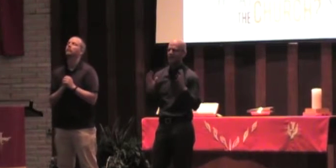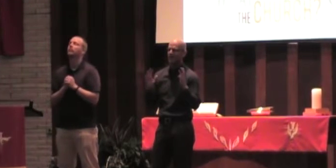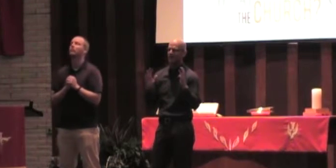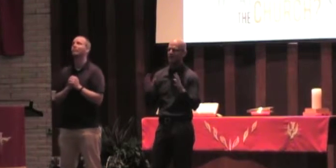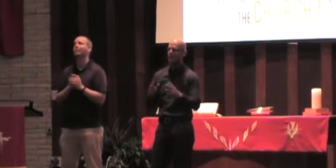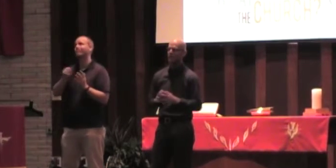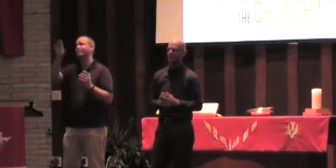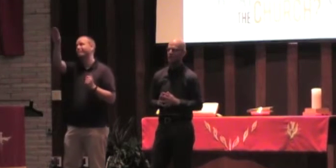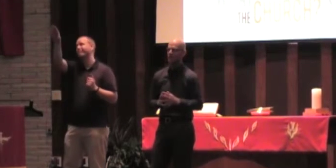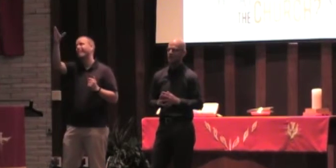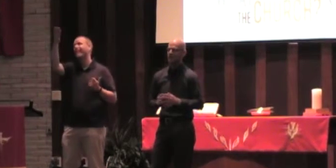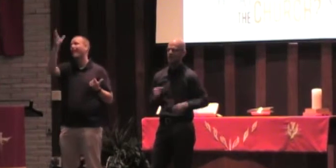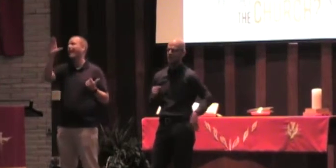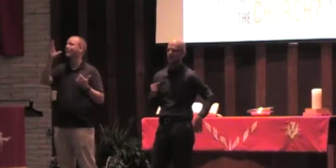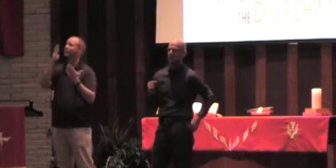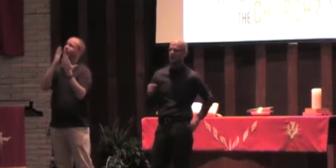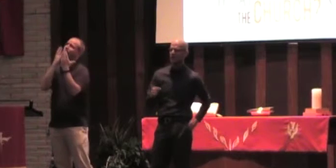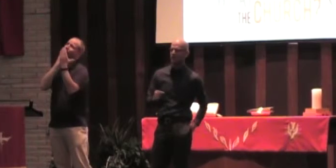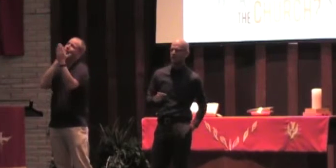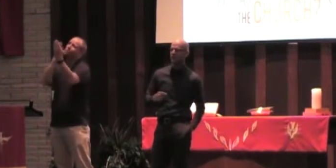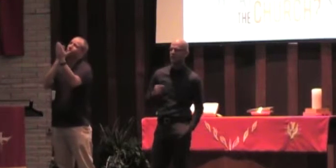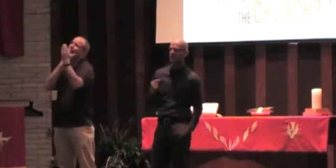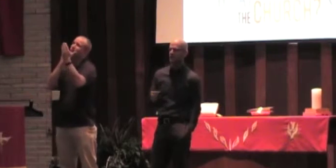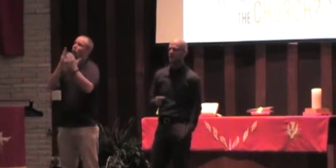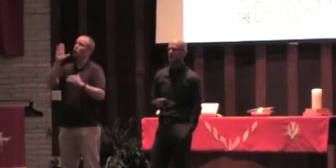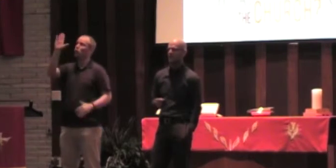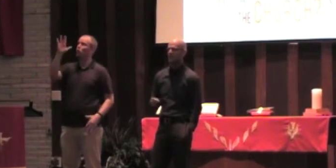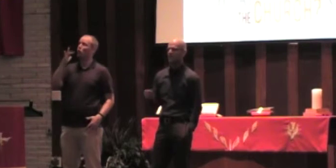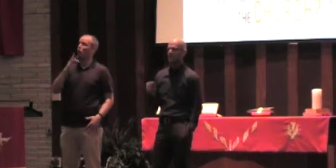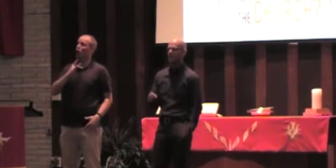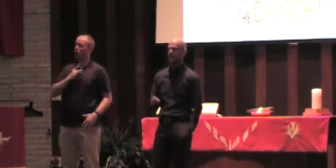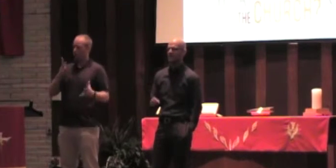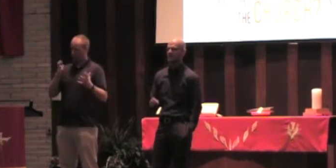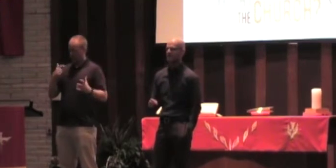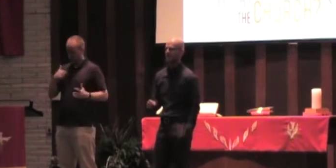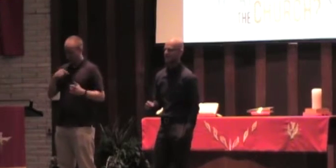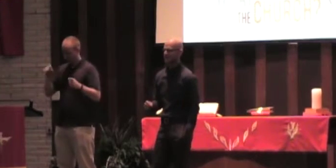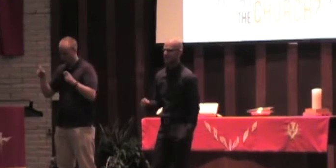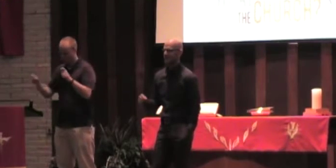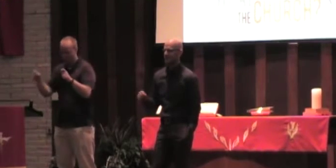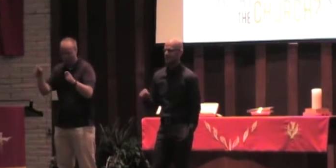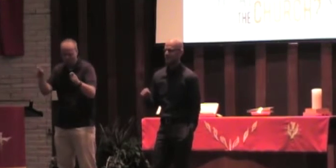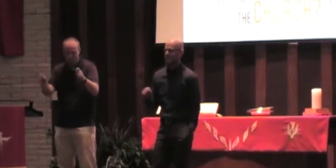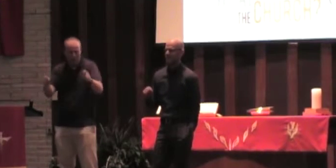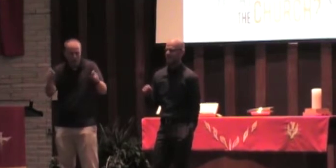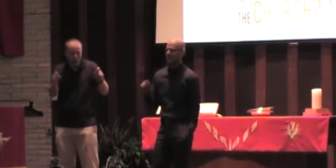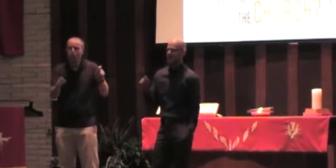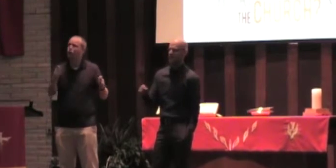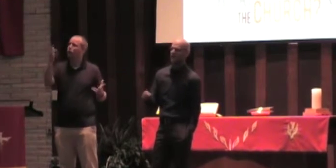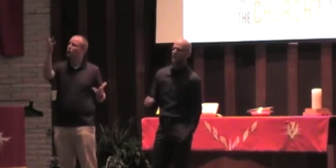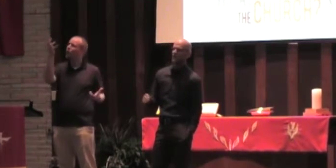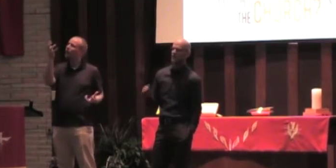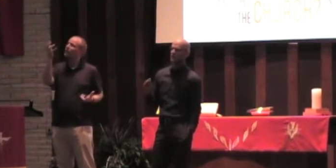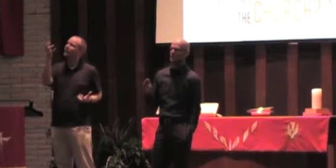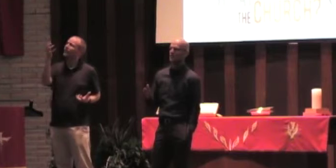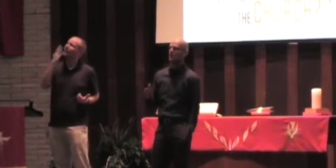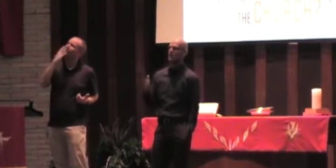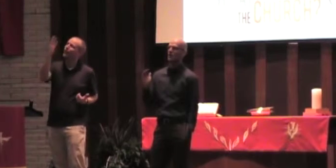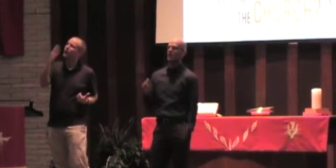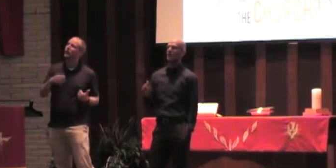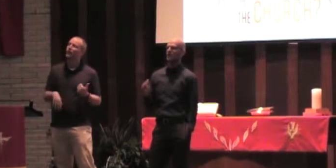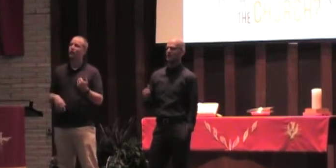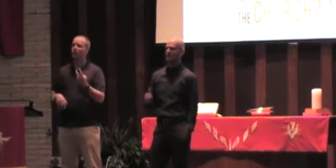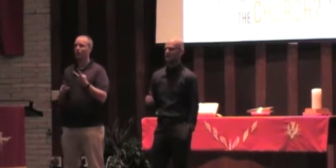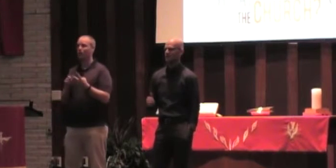God, we are grateful that your heart is for the transformation of our hearts, and your heart is to